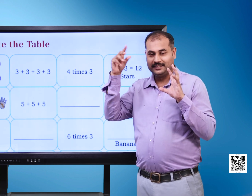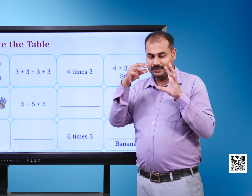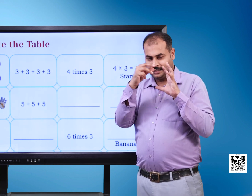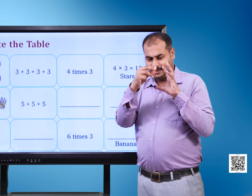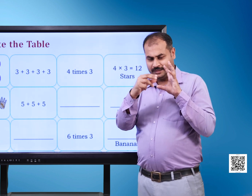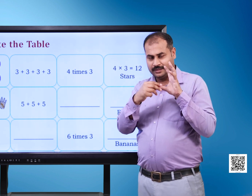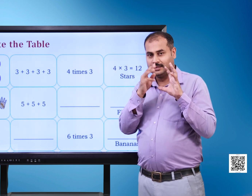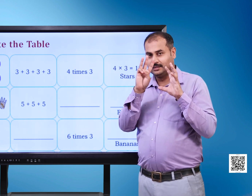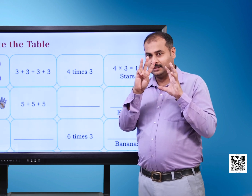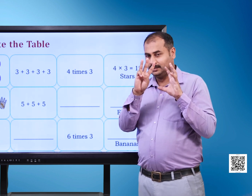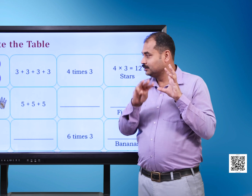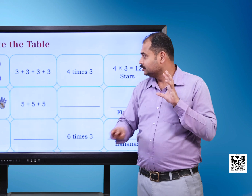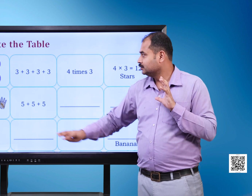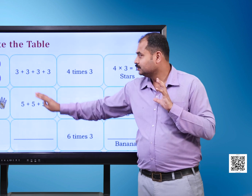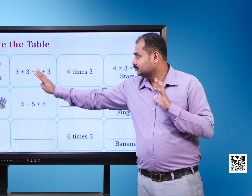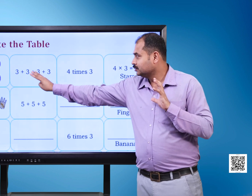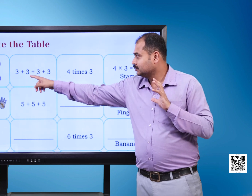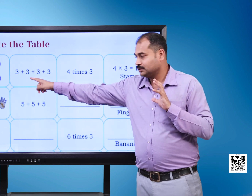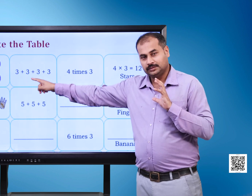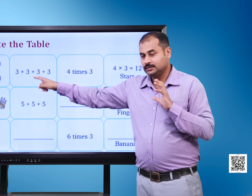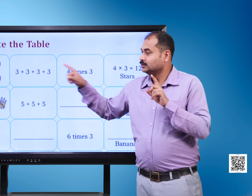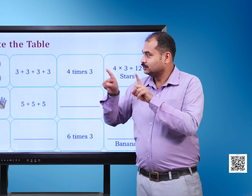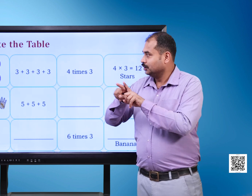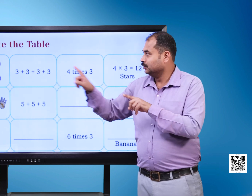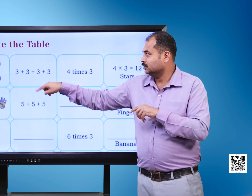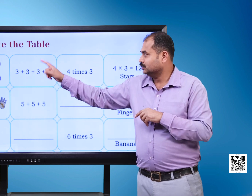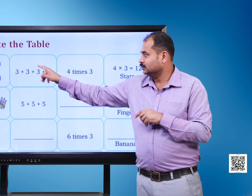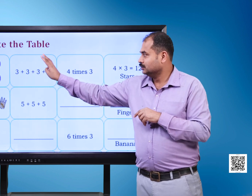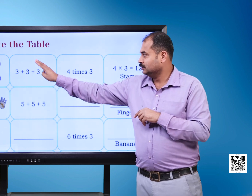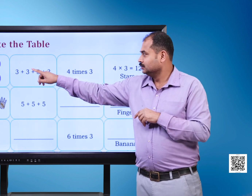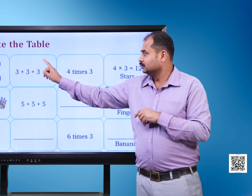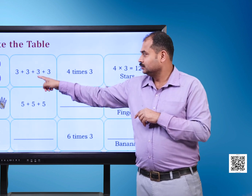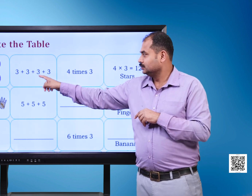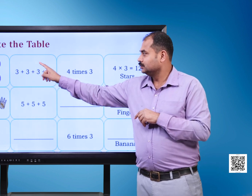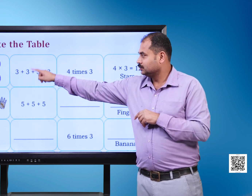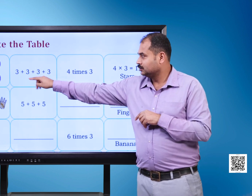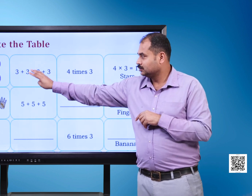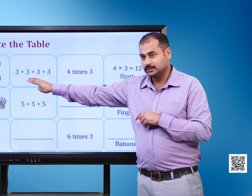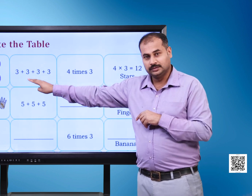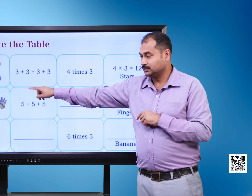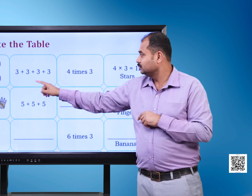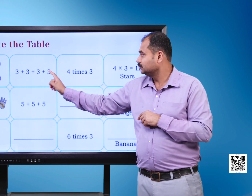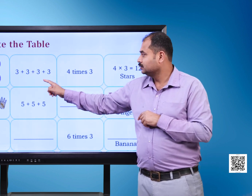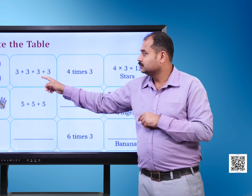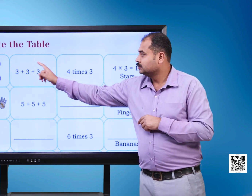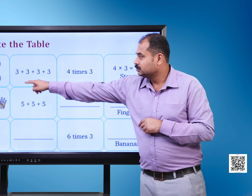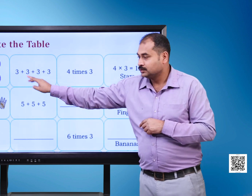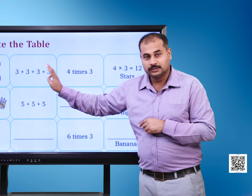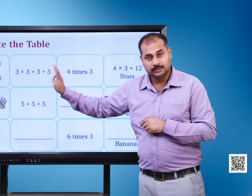plus three plus three plus three or four times three. Four